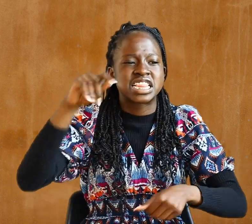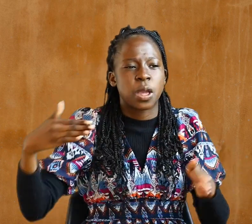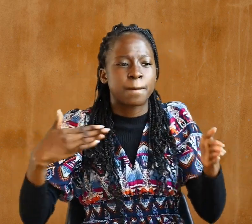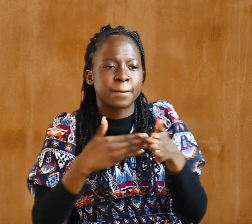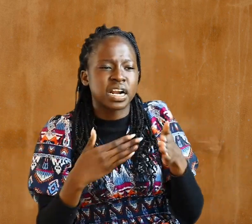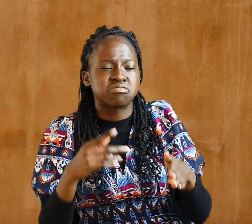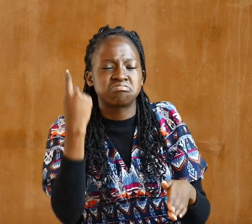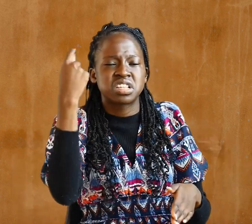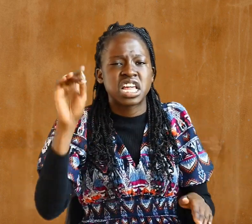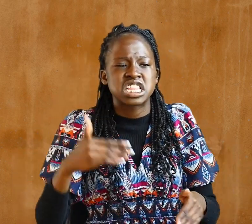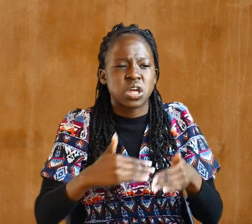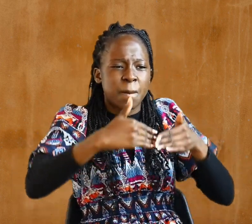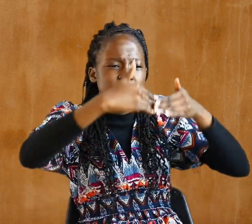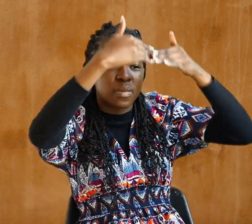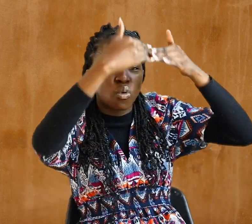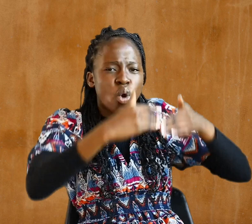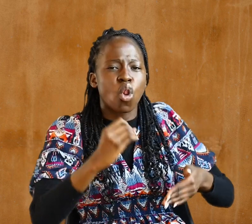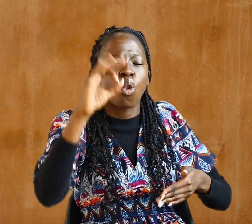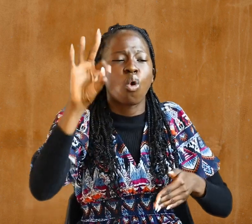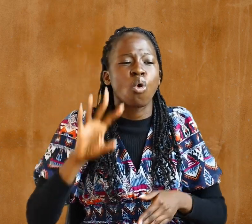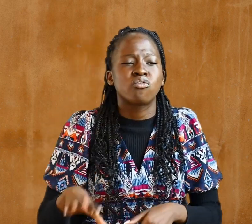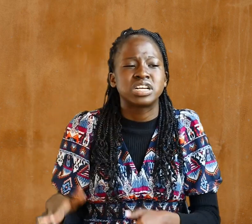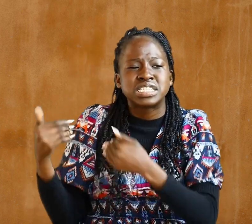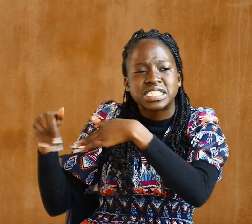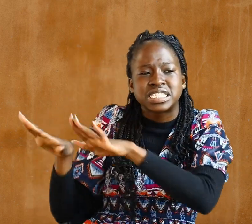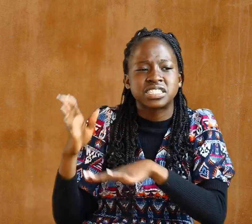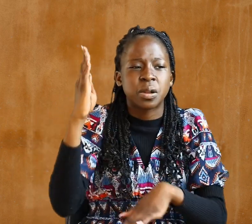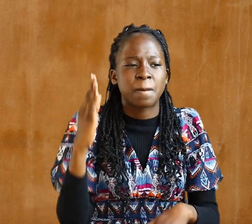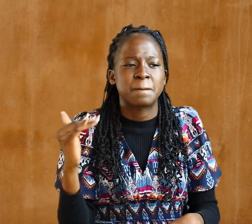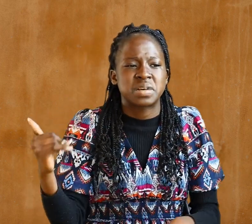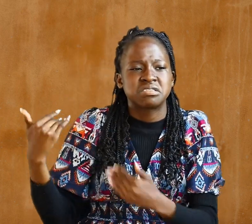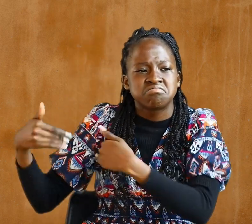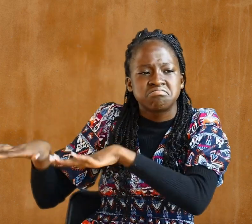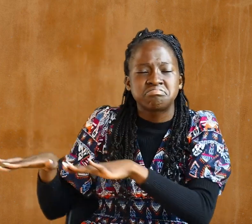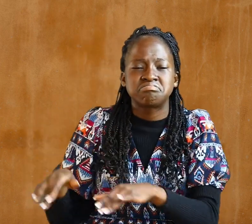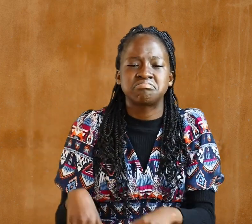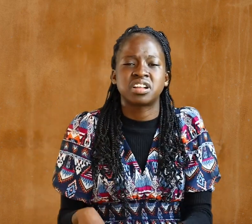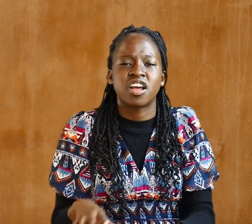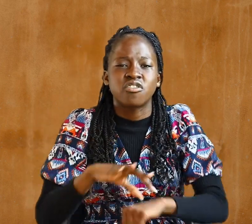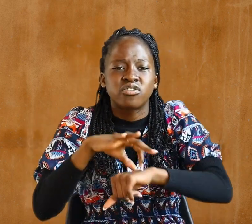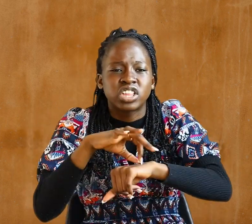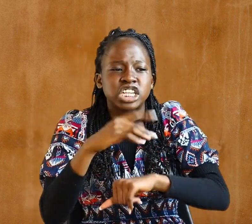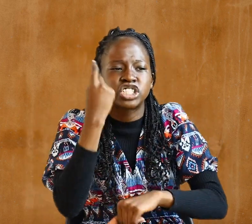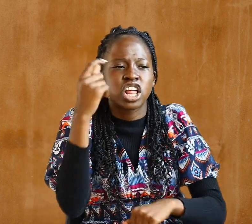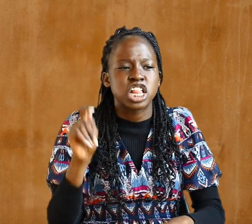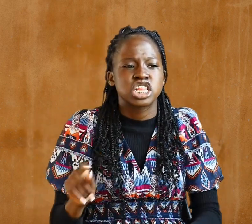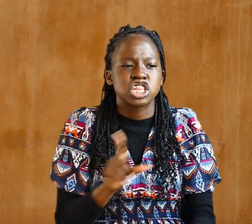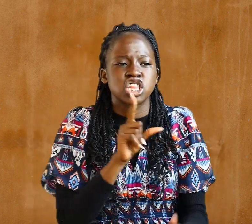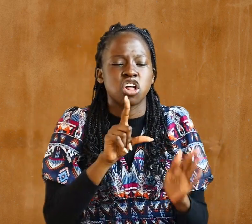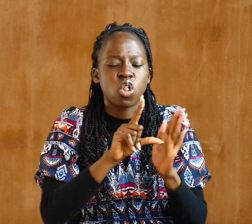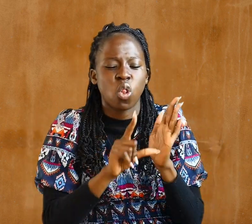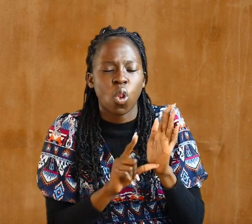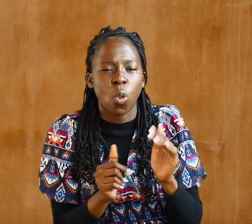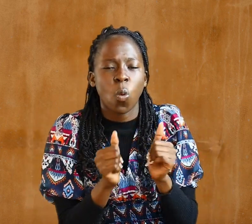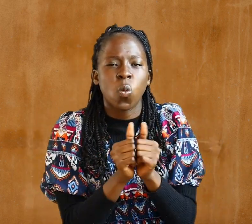hostility by setting aside in his flesh by setting the law with its commands and regulations.